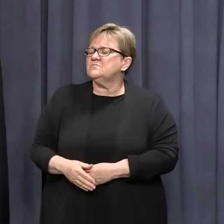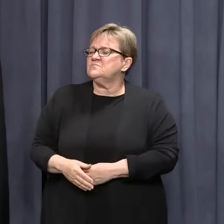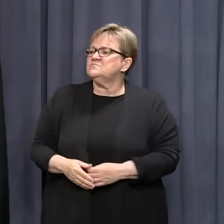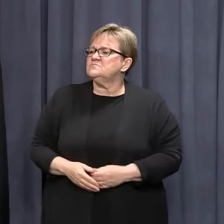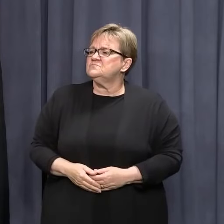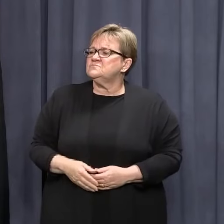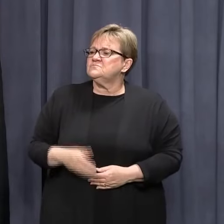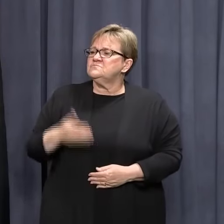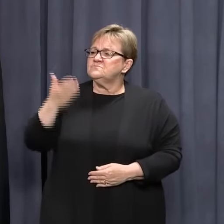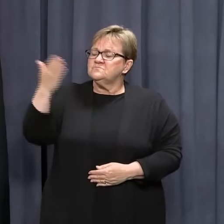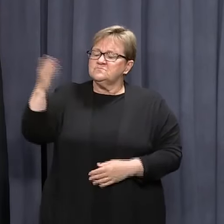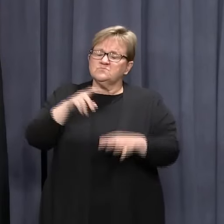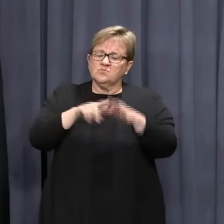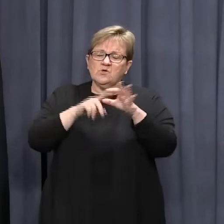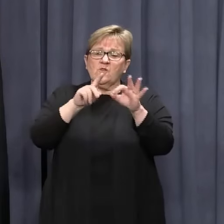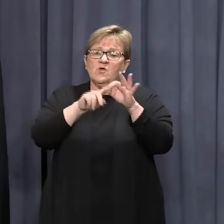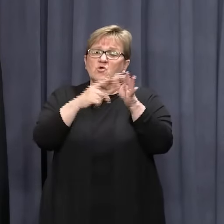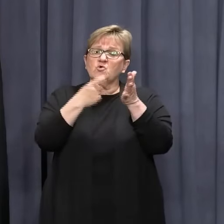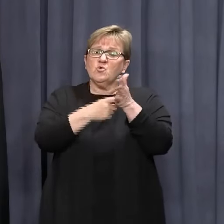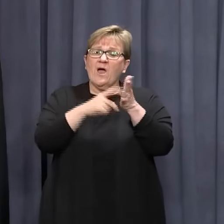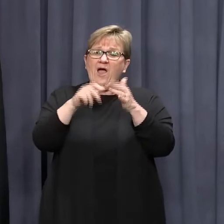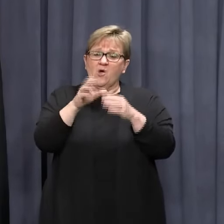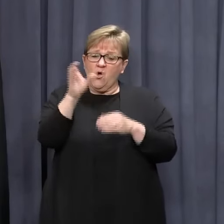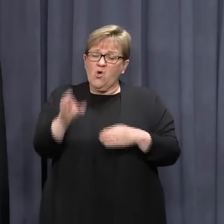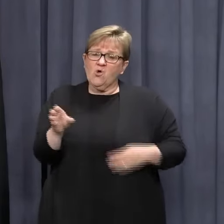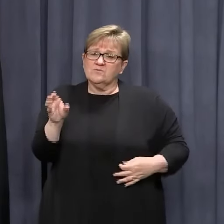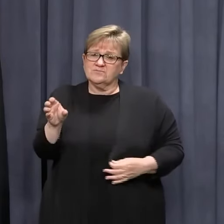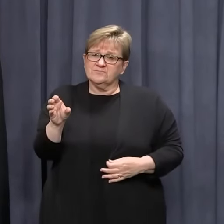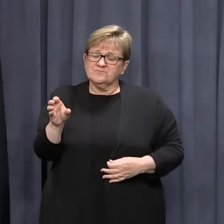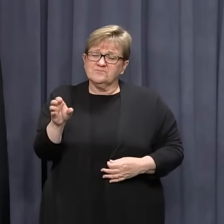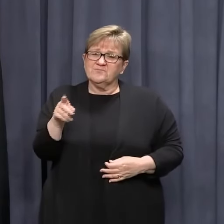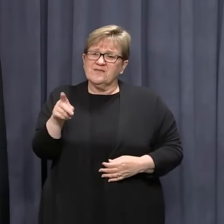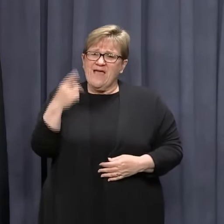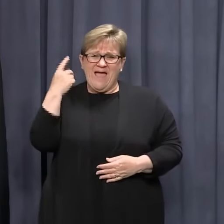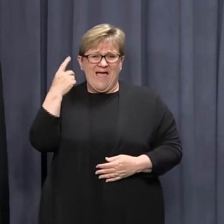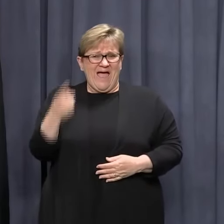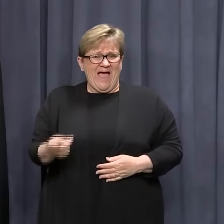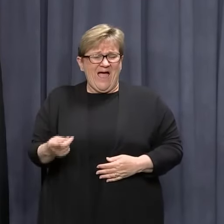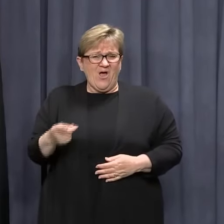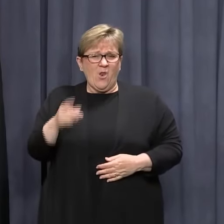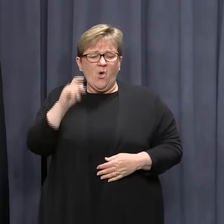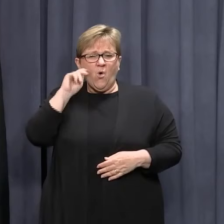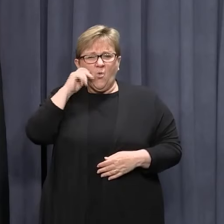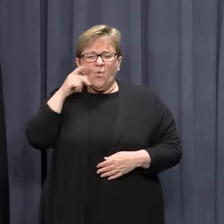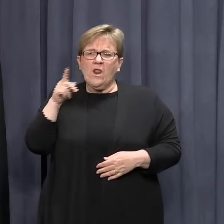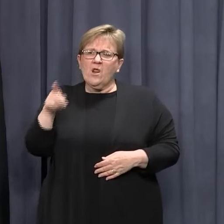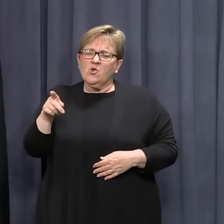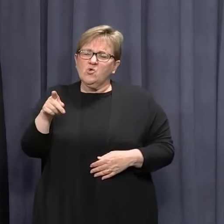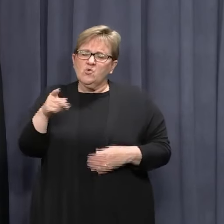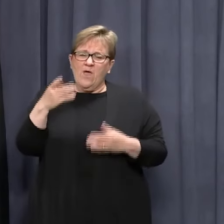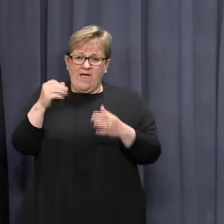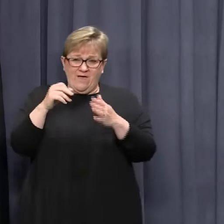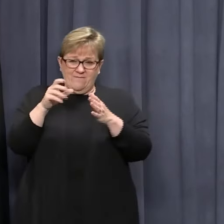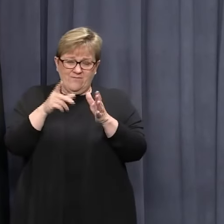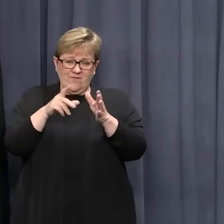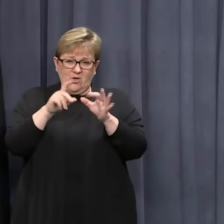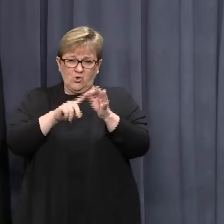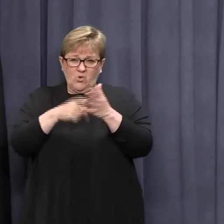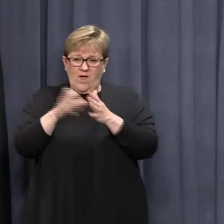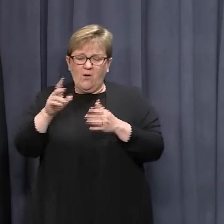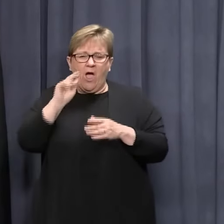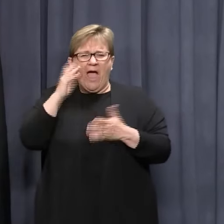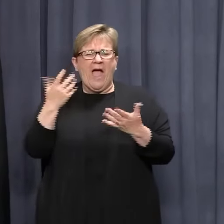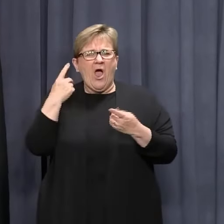QR codes, how long does the government proceed to sort of have a light hand on businesses